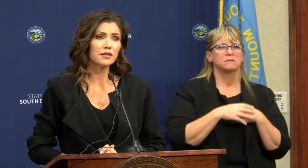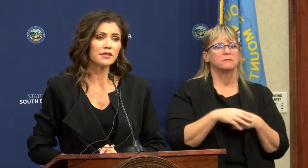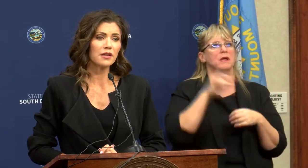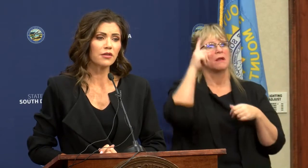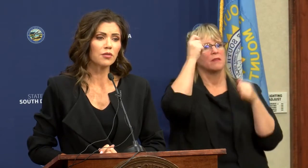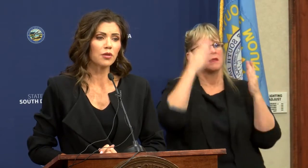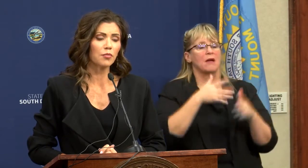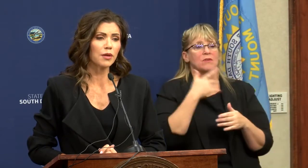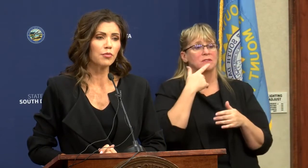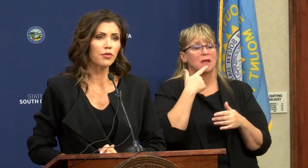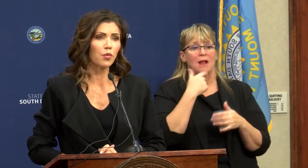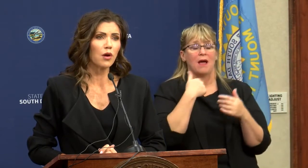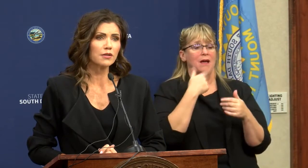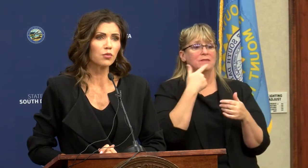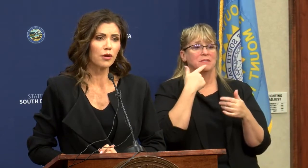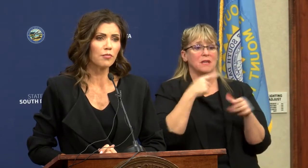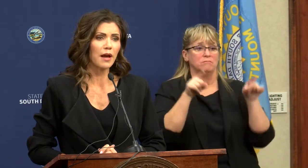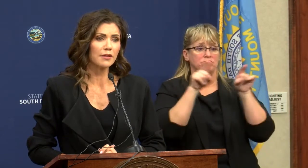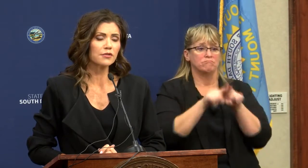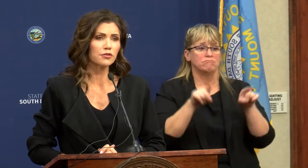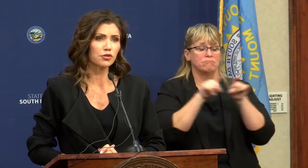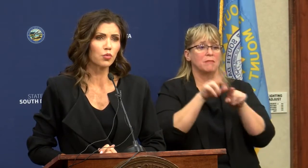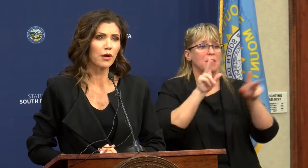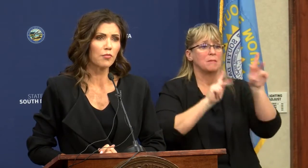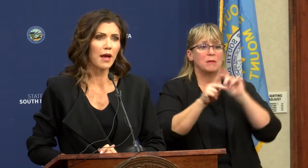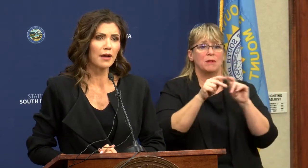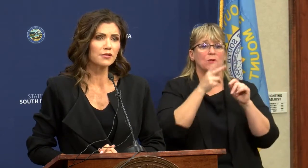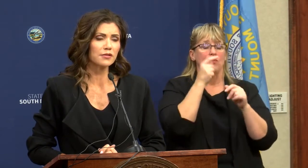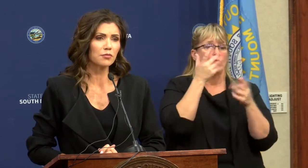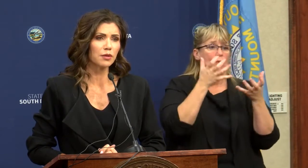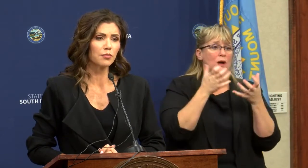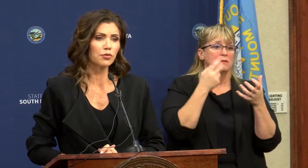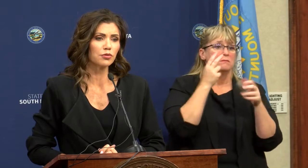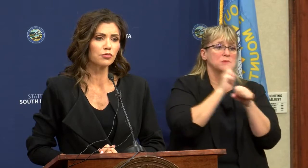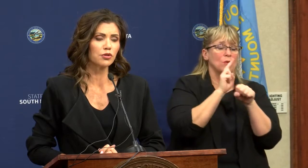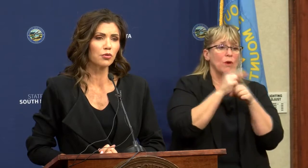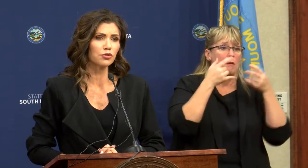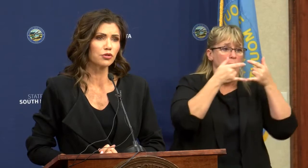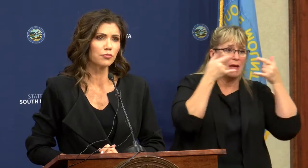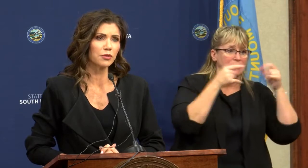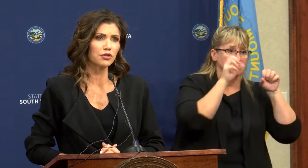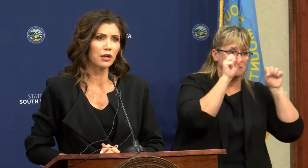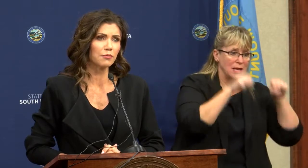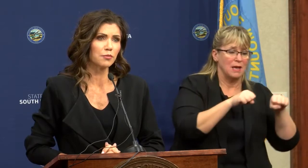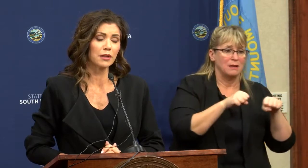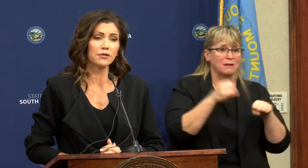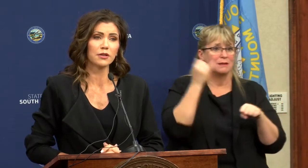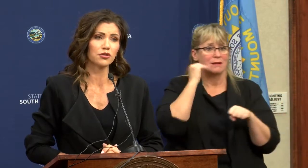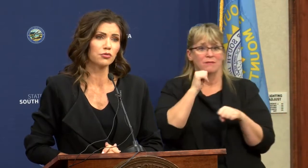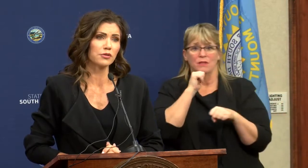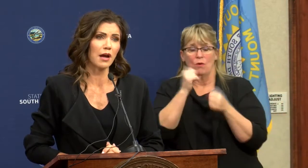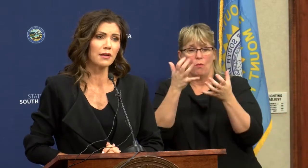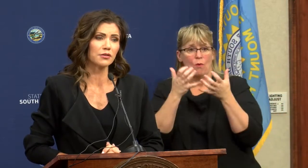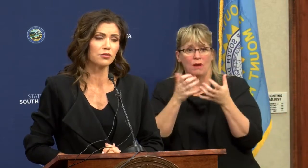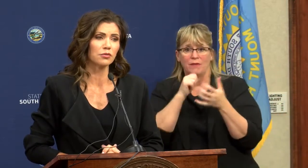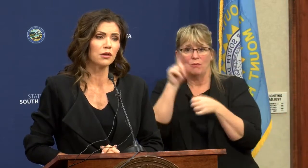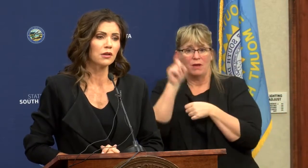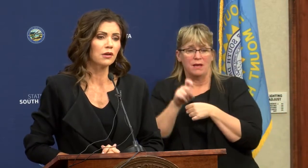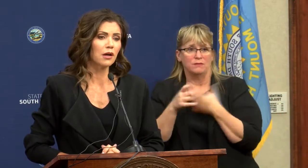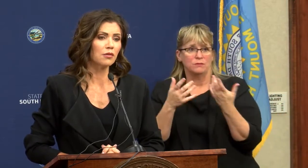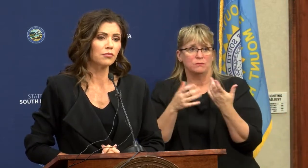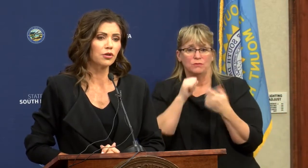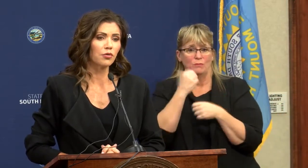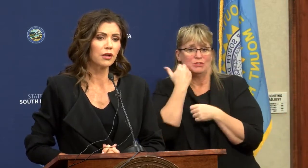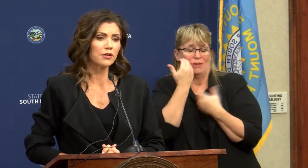consistently said that people that want to wear masks should wear masks and people who don't shouldn't be shamed because they choose not to.